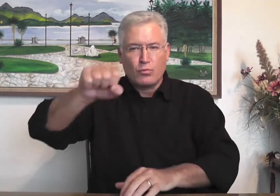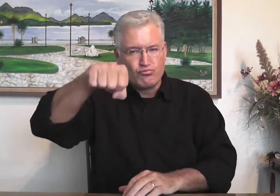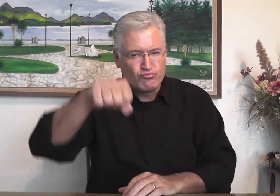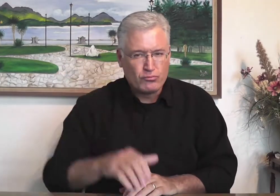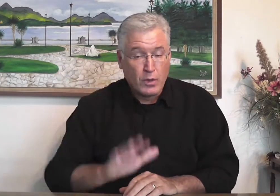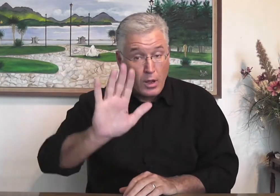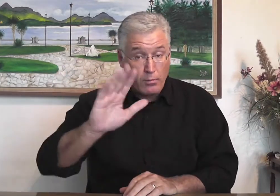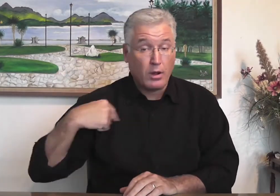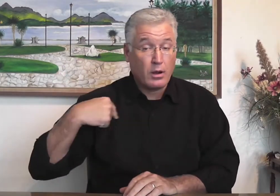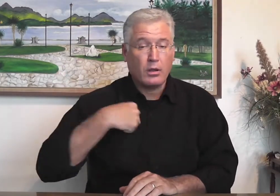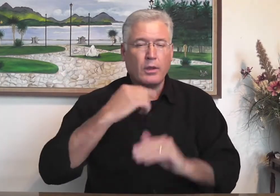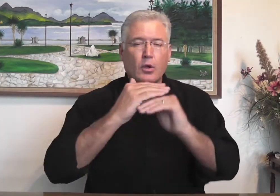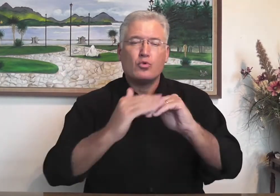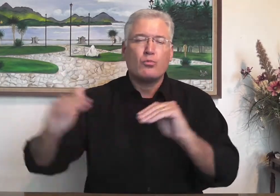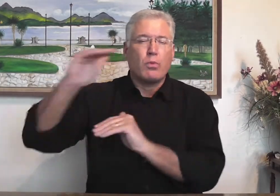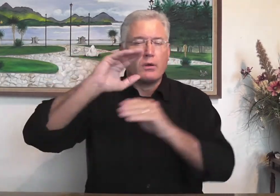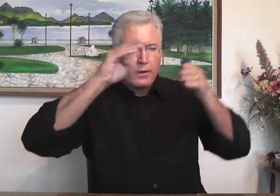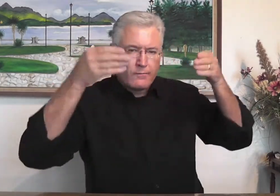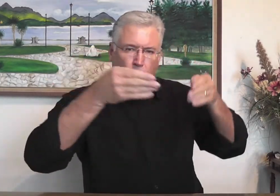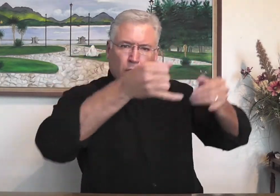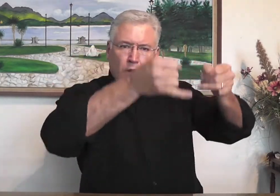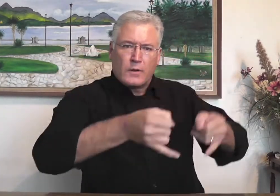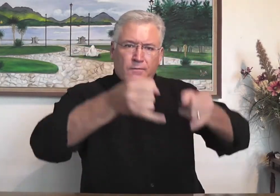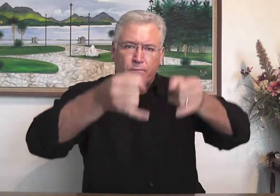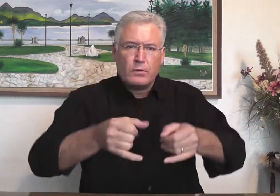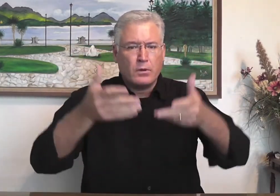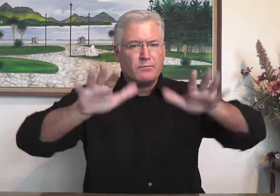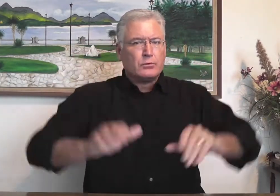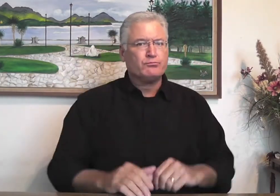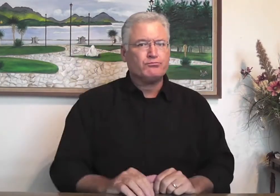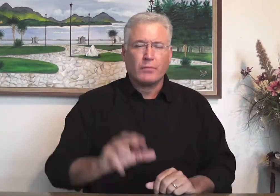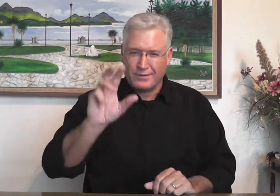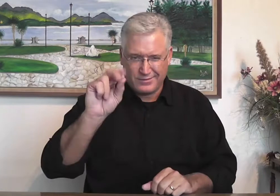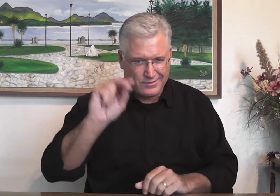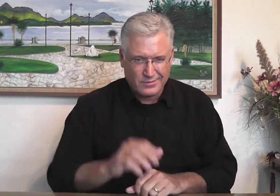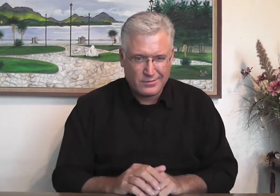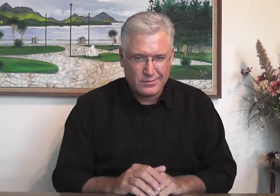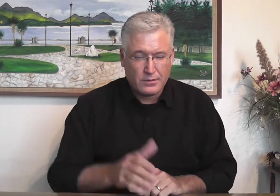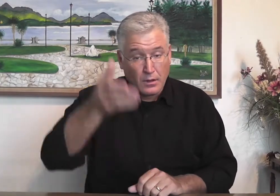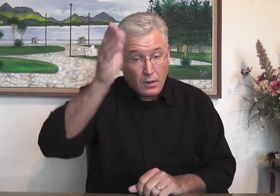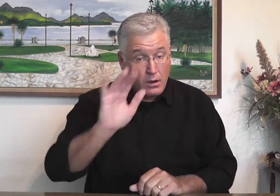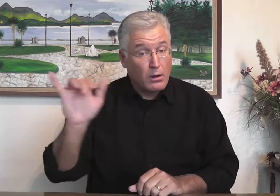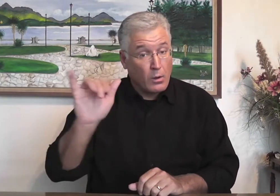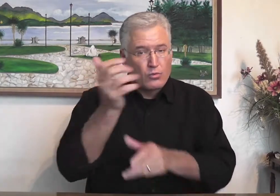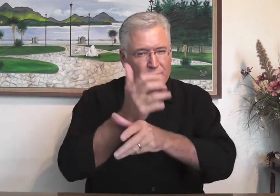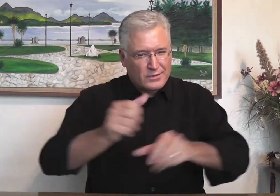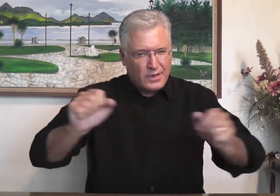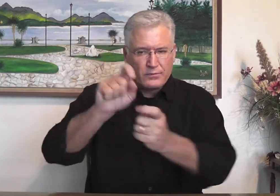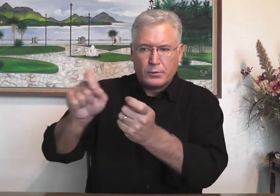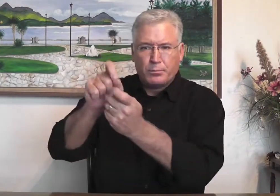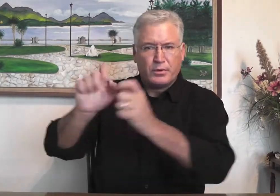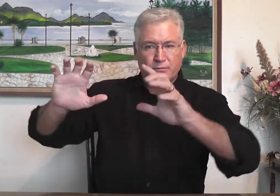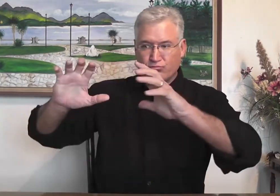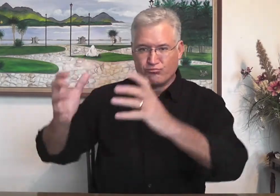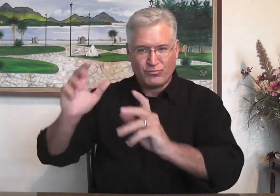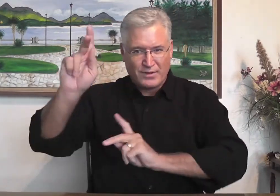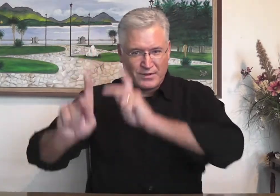individuals, yes. But did he focus on a higher group of individuals? No. God saved